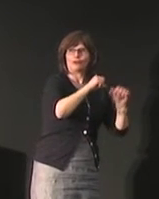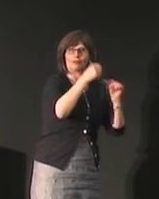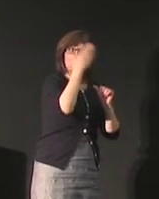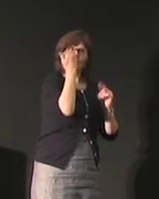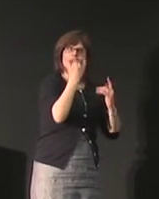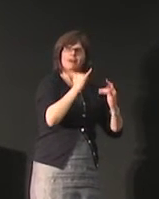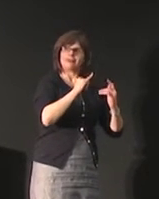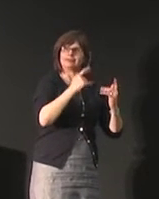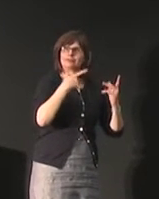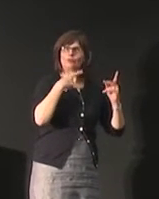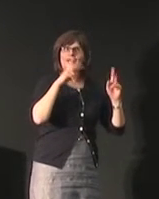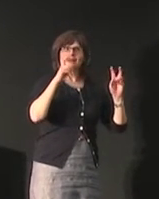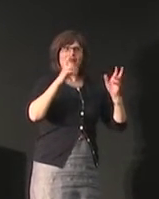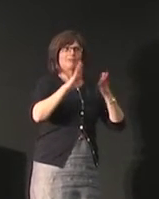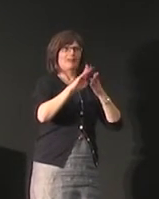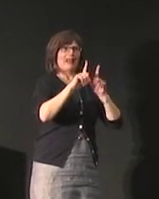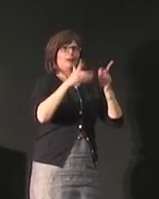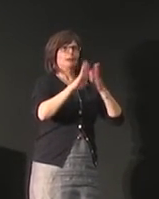and there are billions of speakers of English